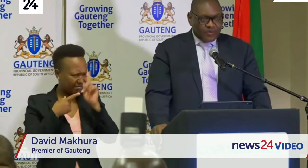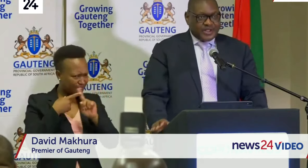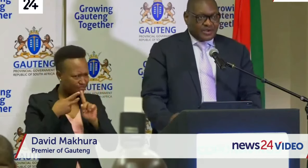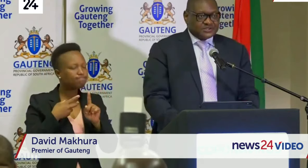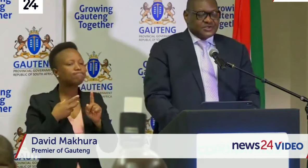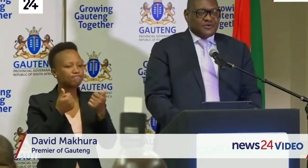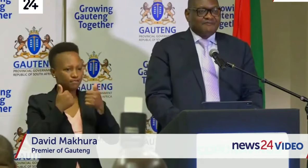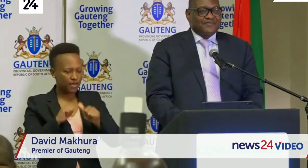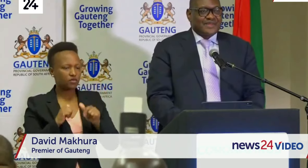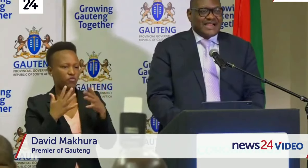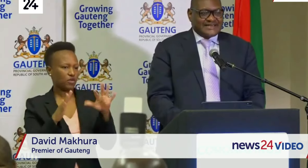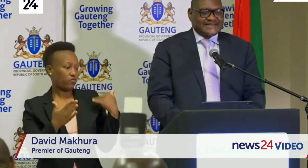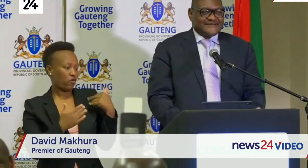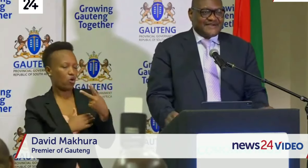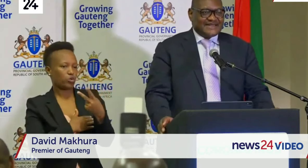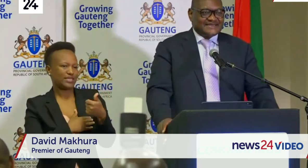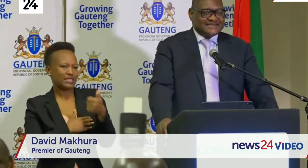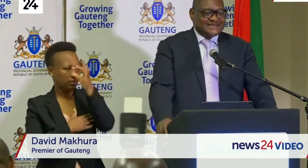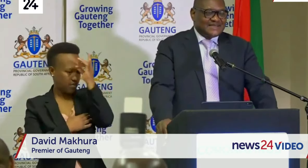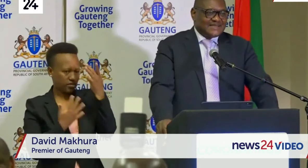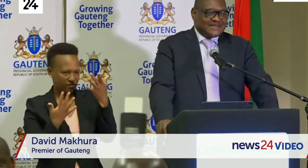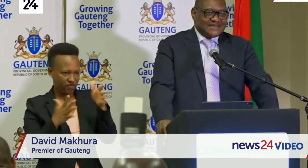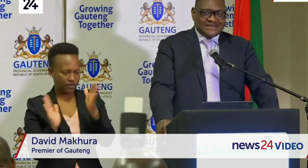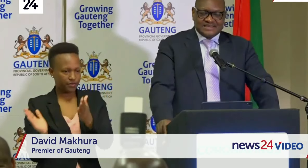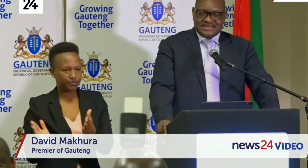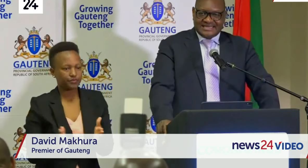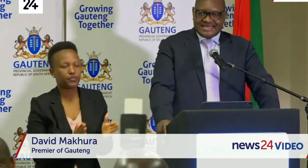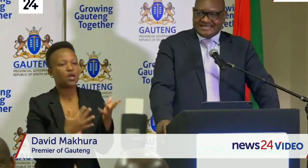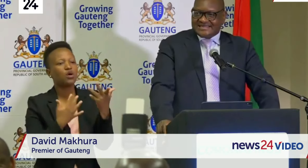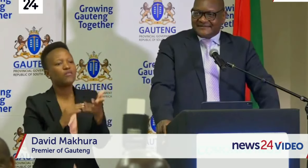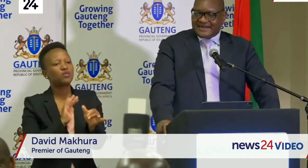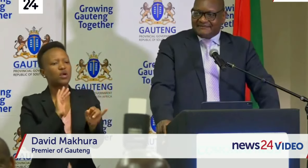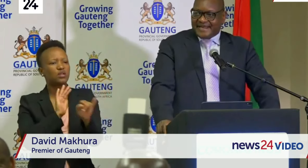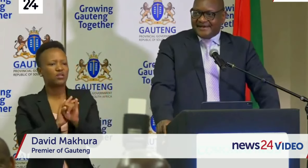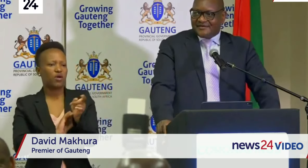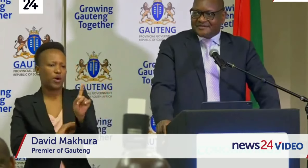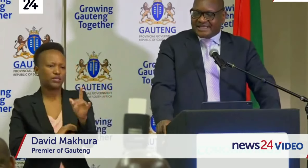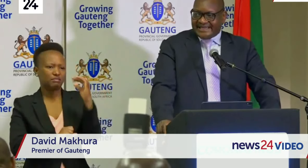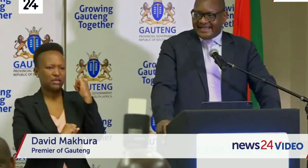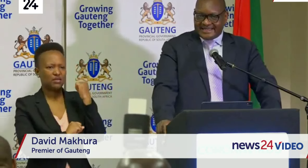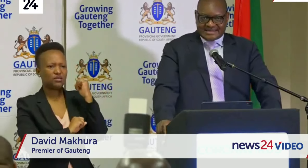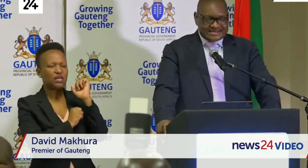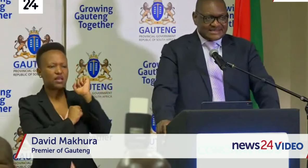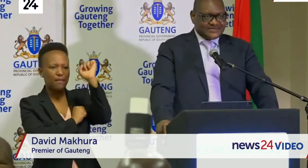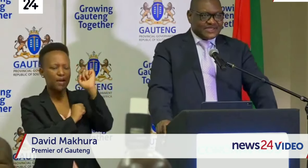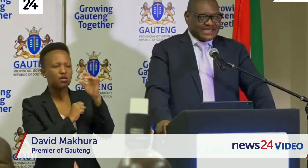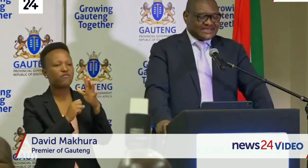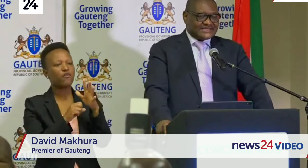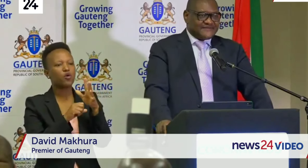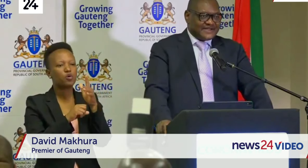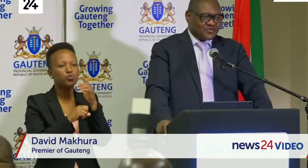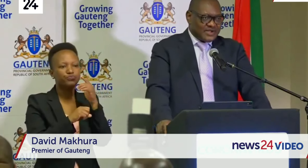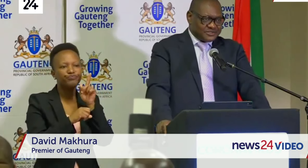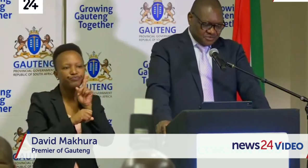we also identified this intensive campaign of screening and testing. We